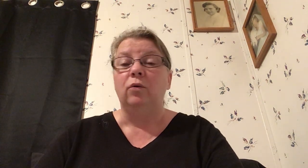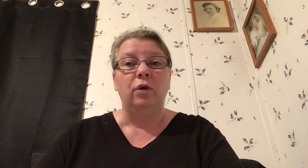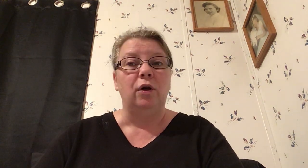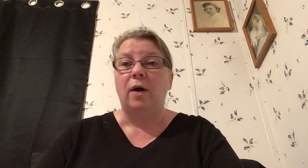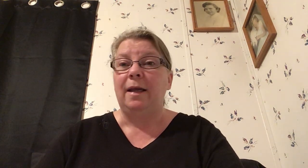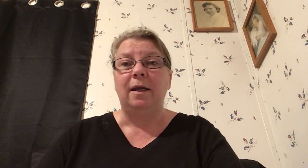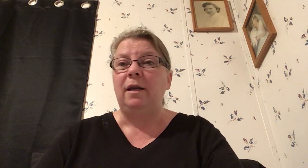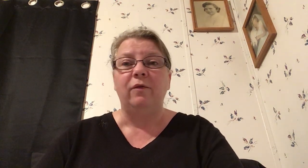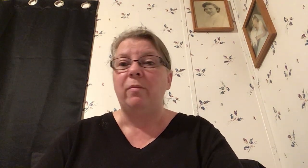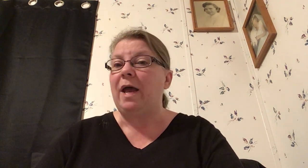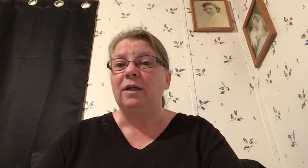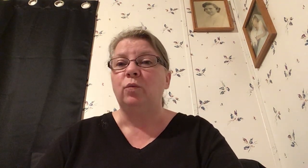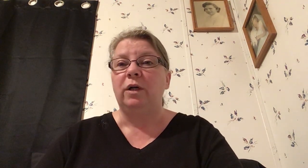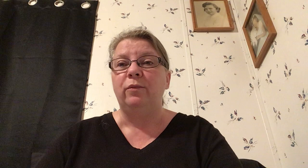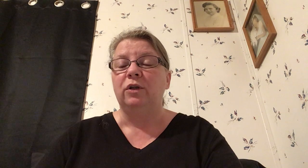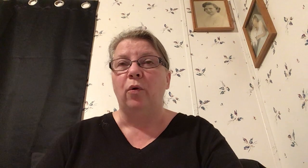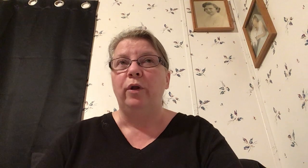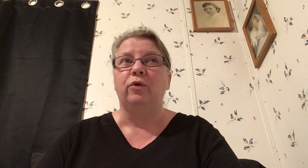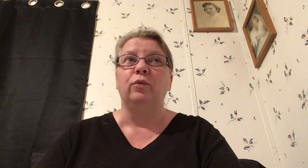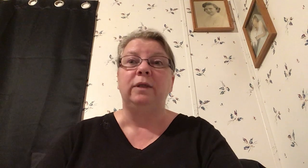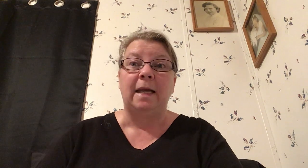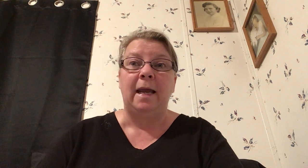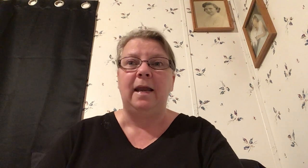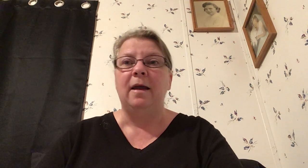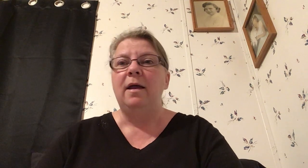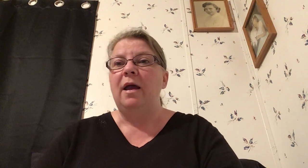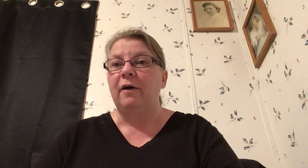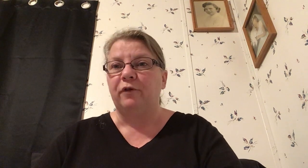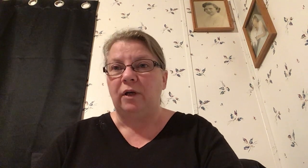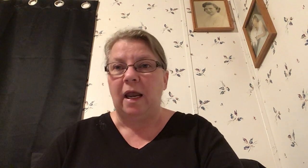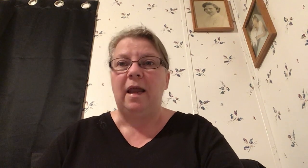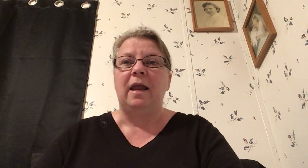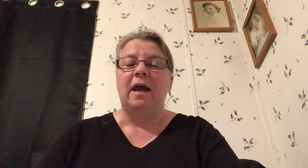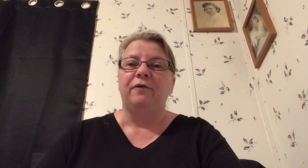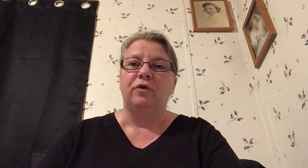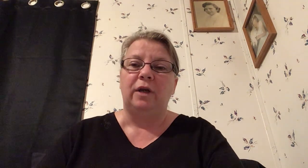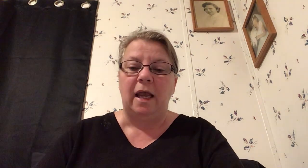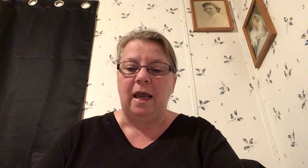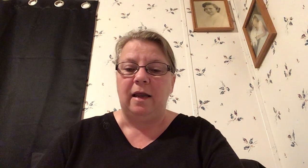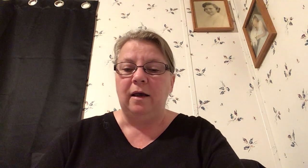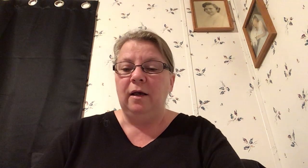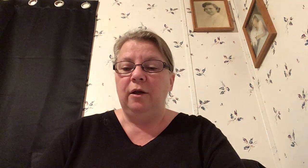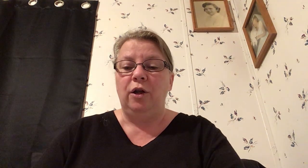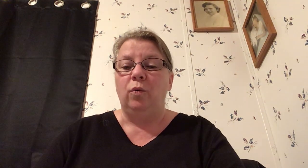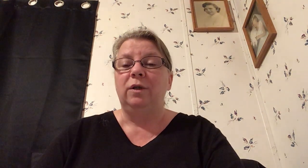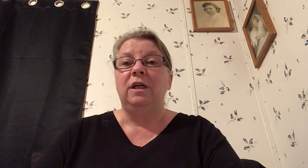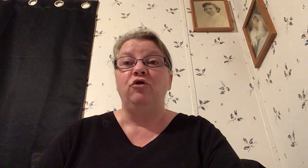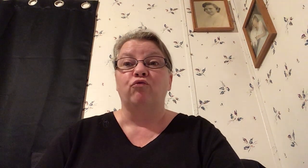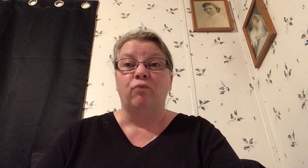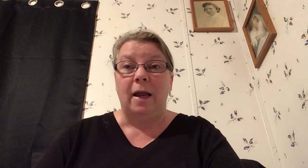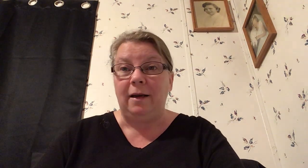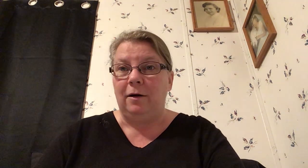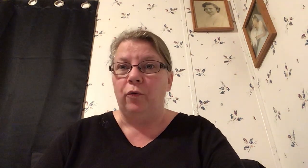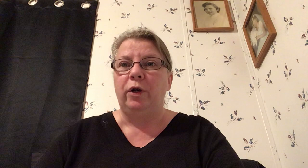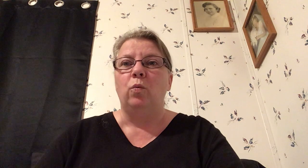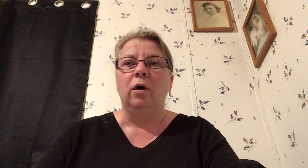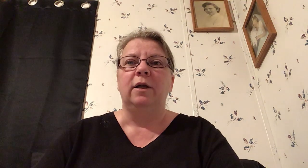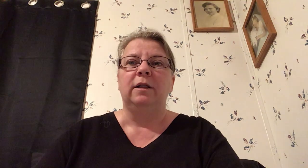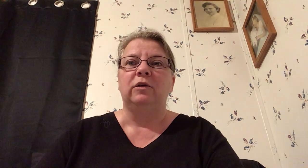you know i can't even imagine what he was going through day after day after day you know was he dreading going to work at this